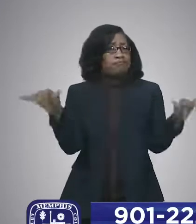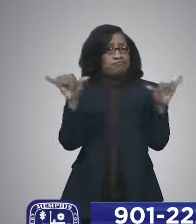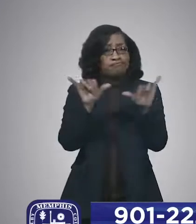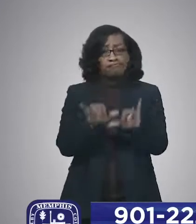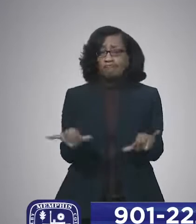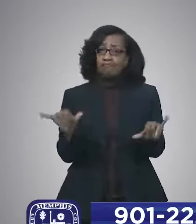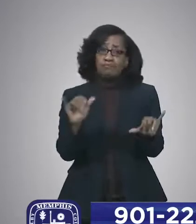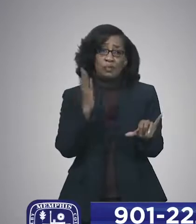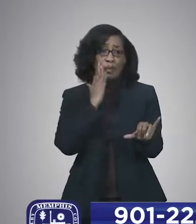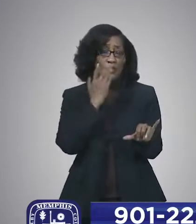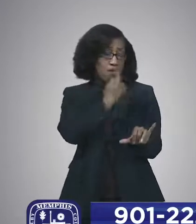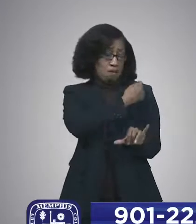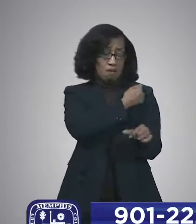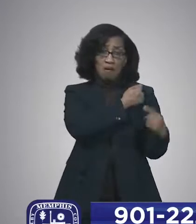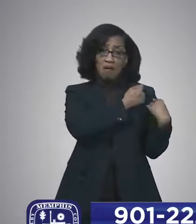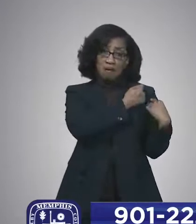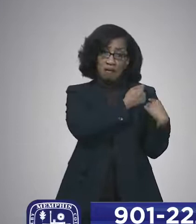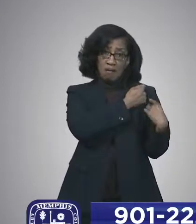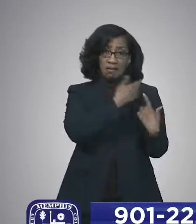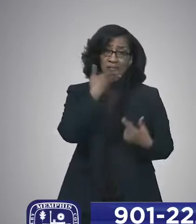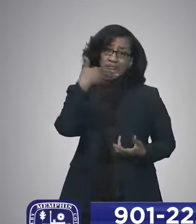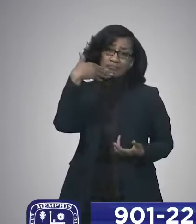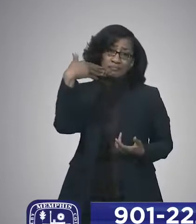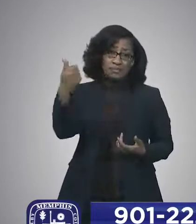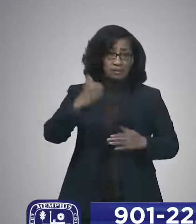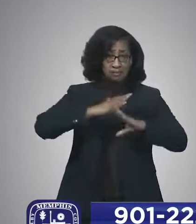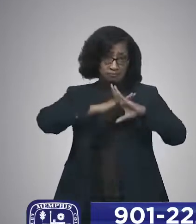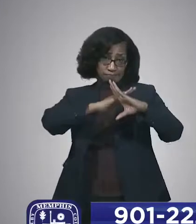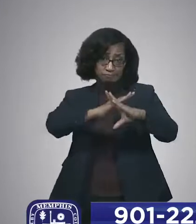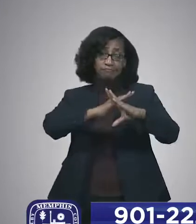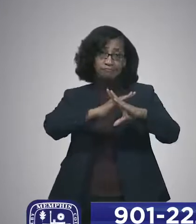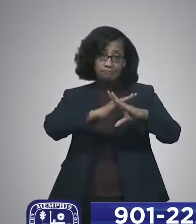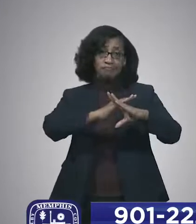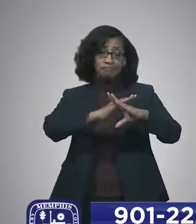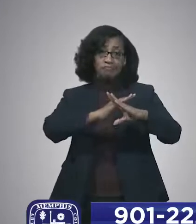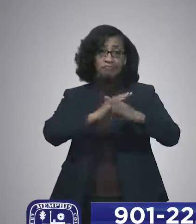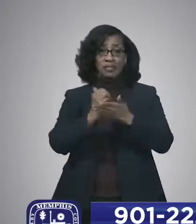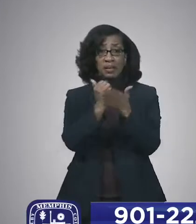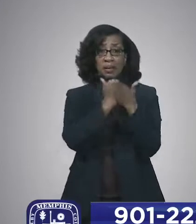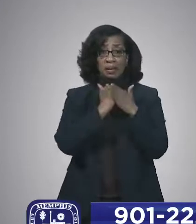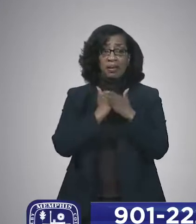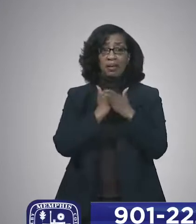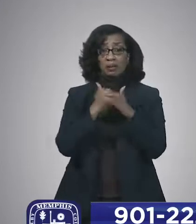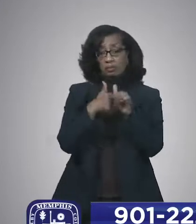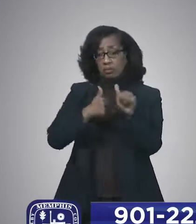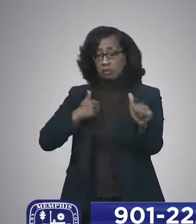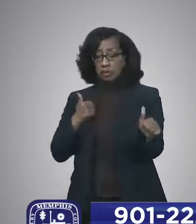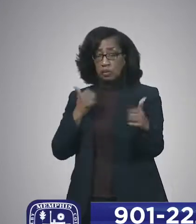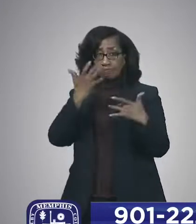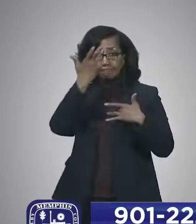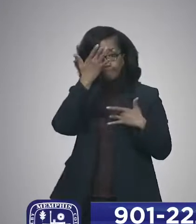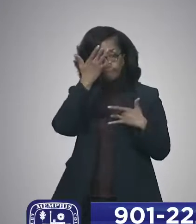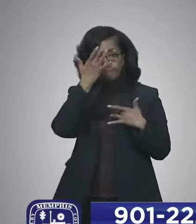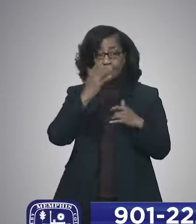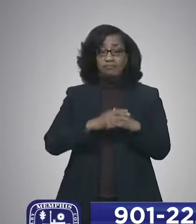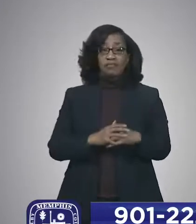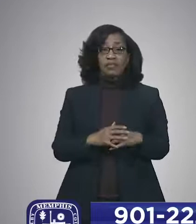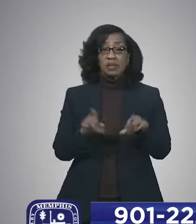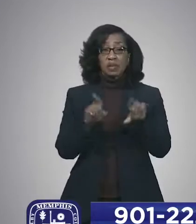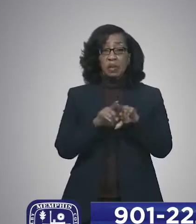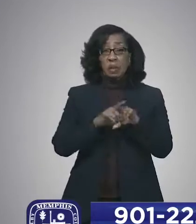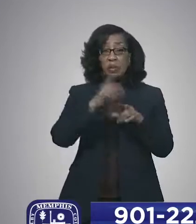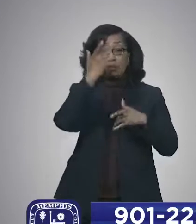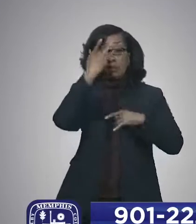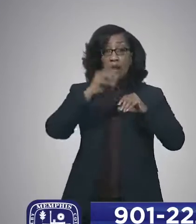vaccination is our premium way to get out of this pandemic. And now,